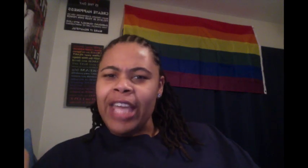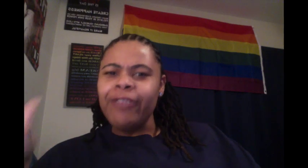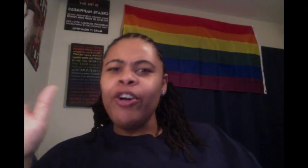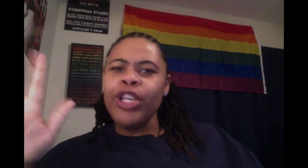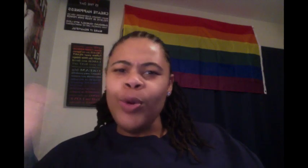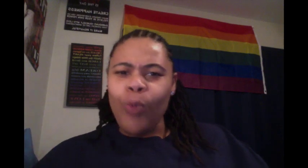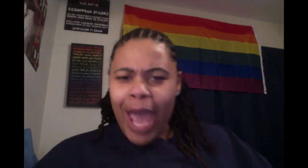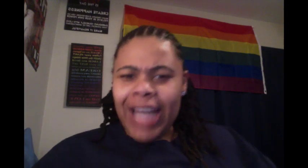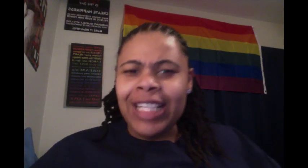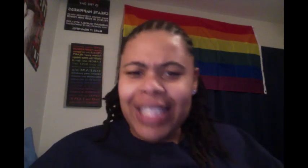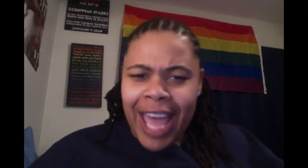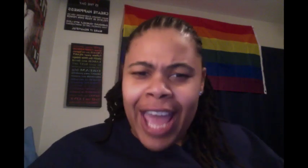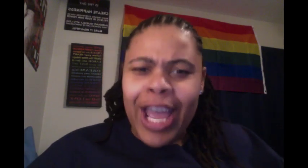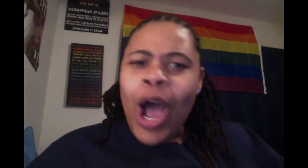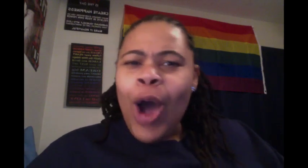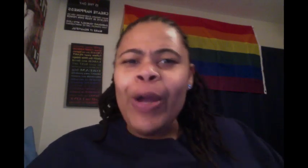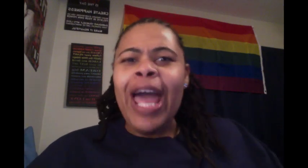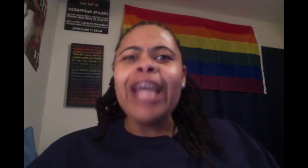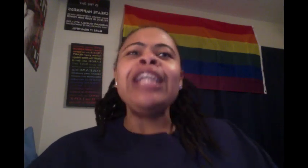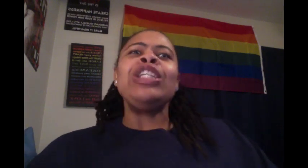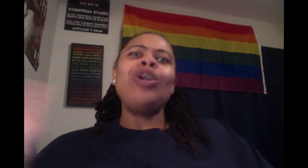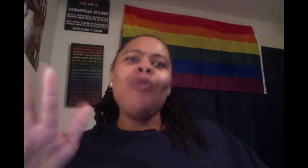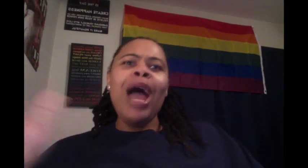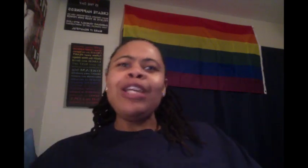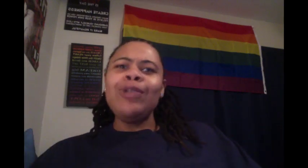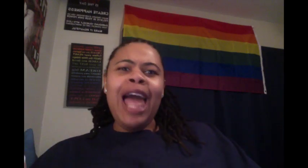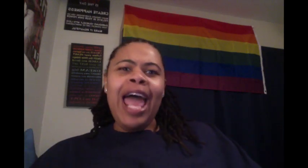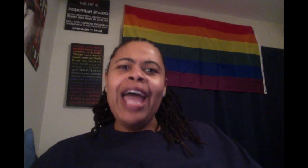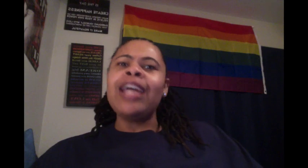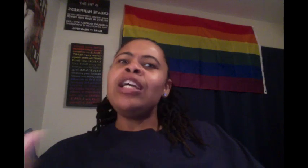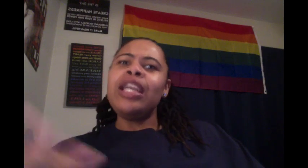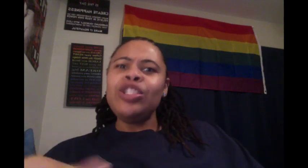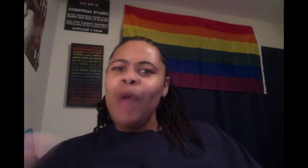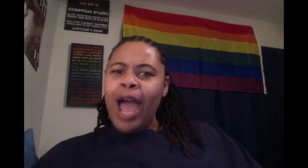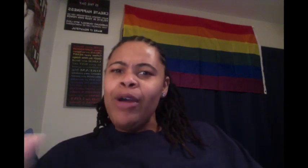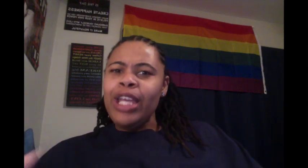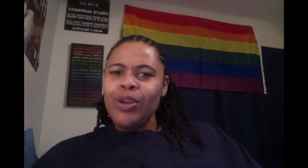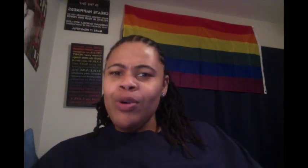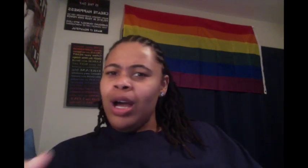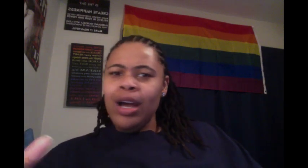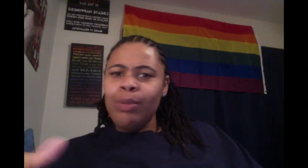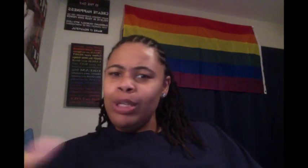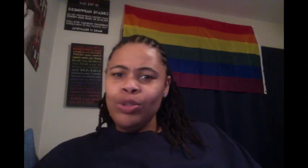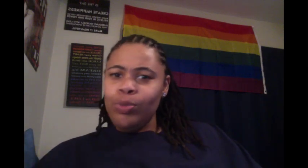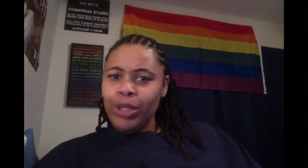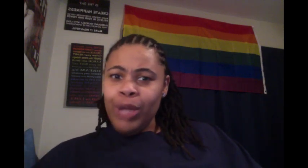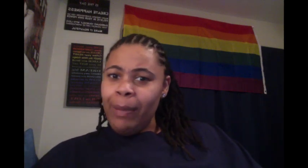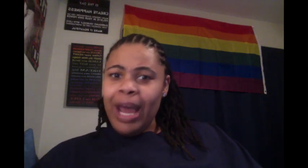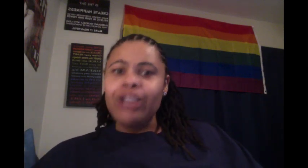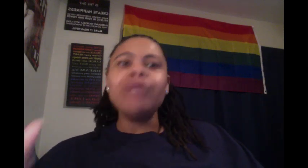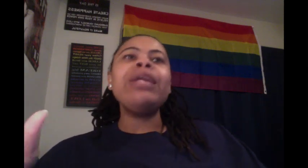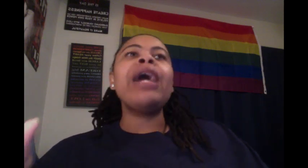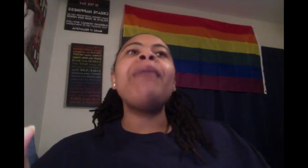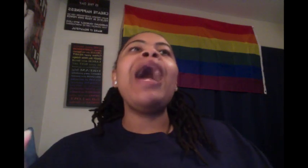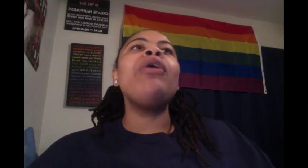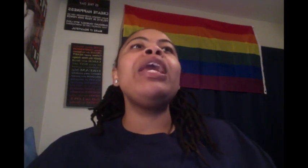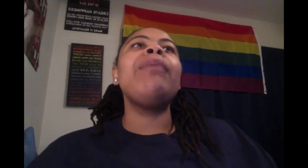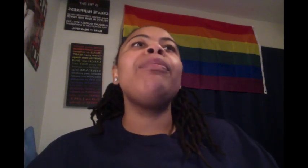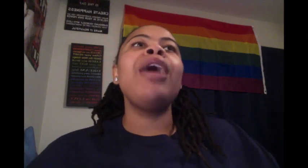on your wedding day. Okay? So, why are you lying? Is you out and you, um, is you, when you coming out? She was like, I'm out and I'm proud.